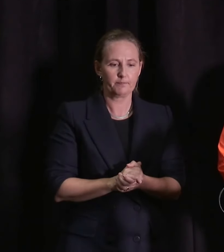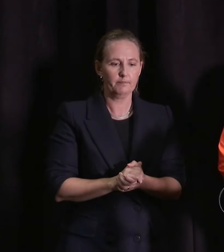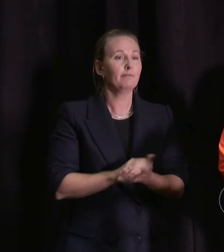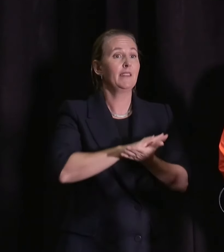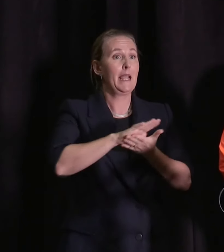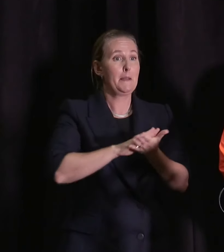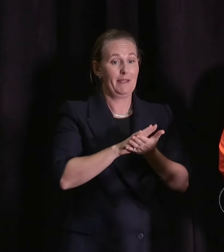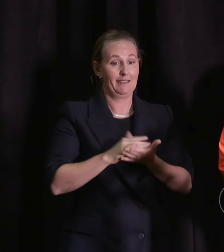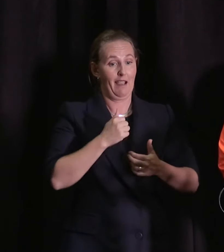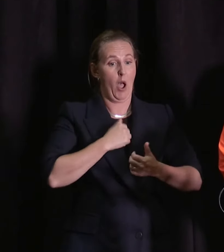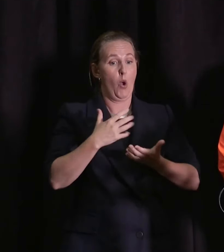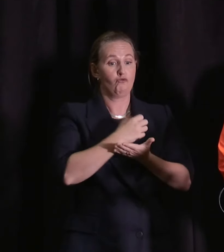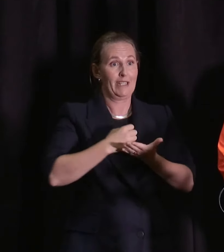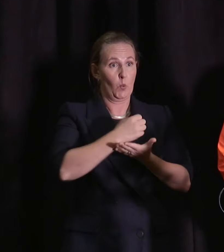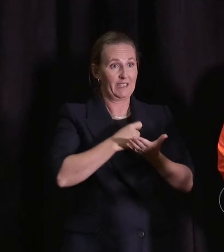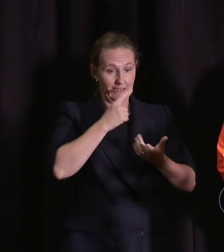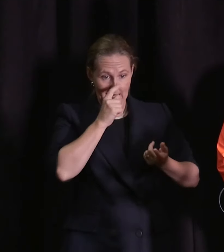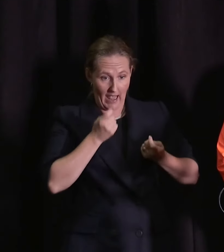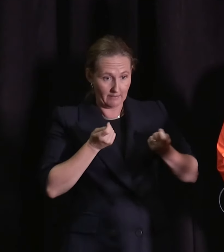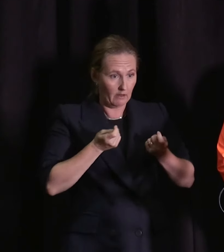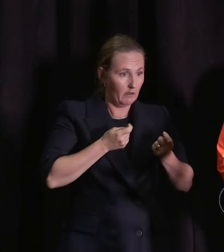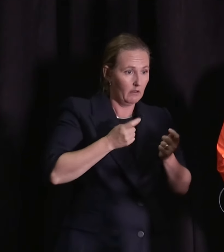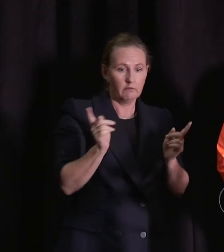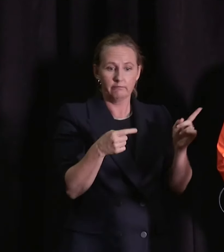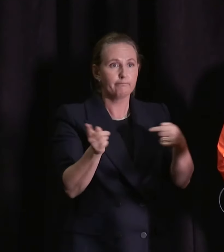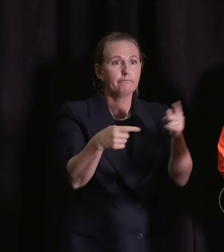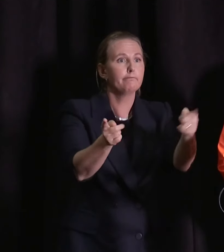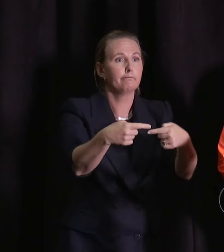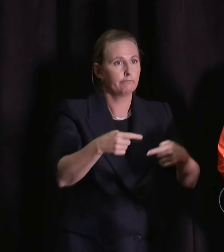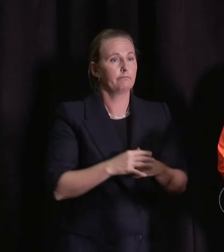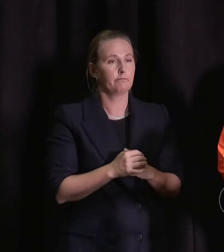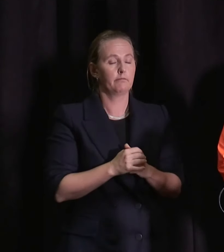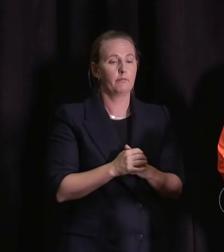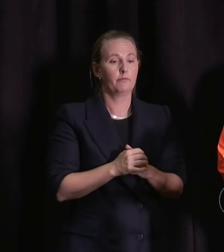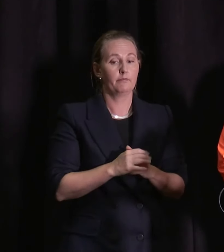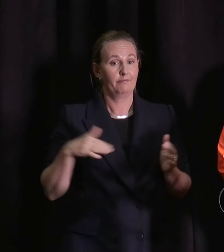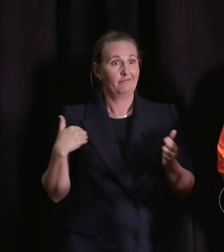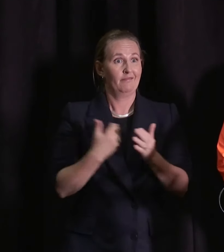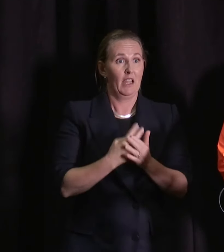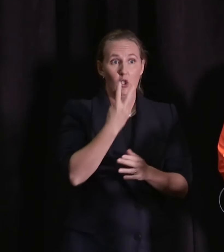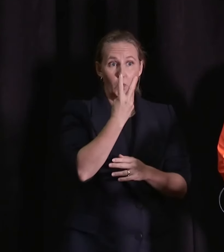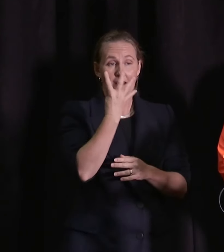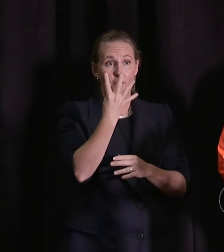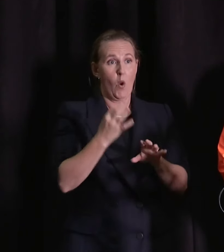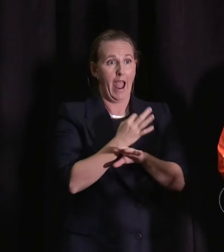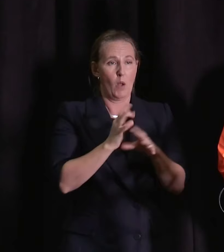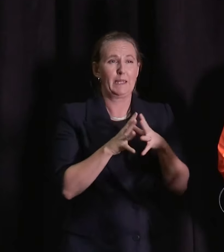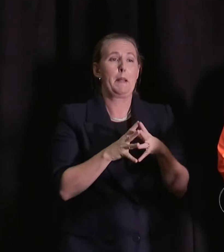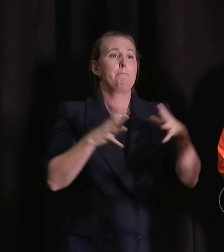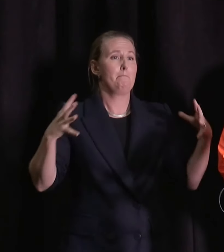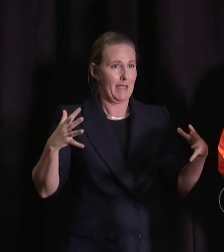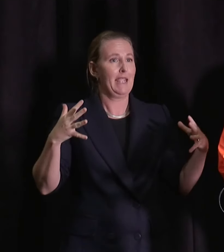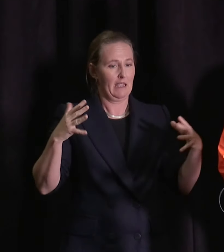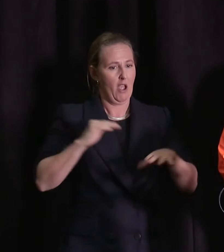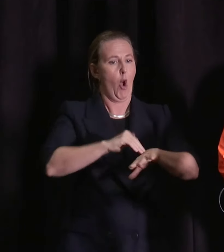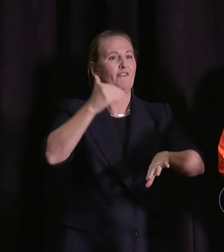response across the country. With an event of the size and the scale that we have seen in the last 24 hours, what we have to do is make sure that we're dealing